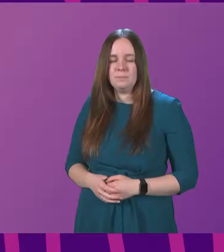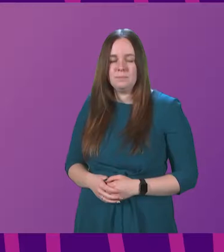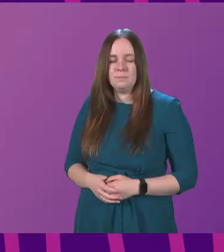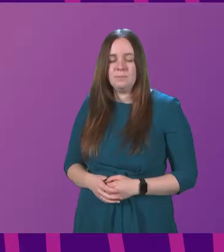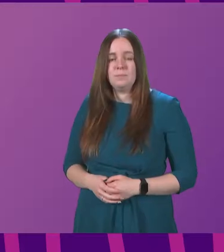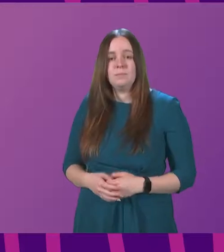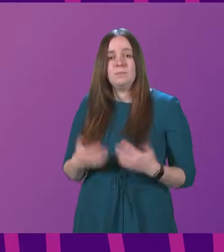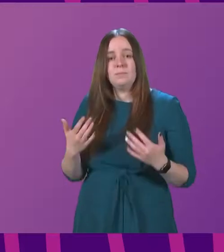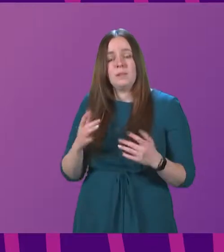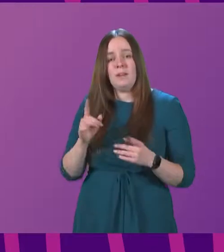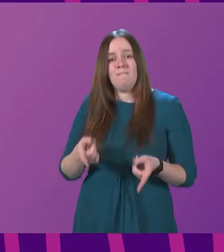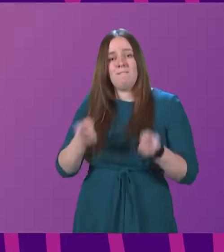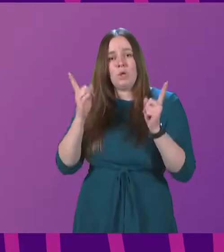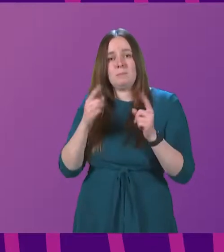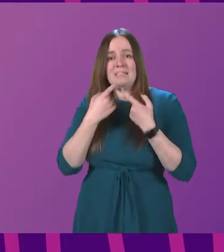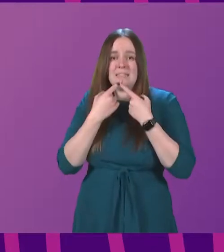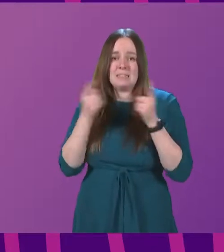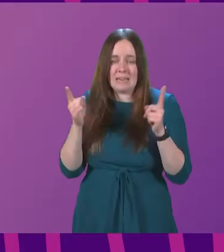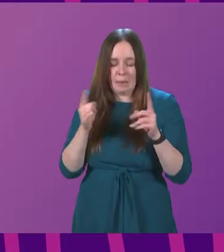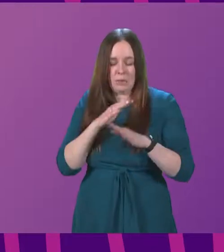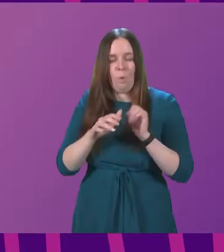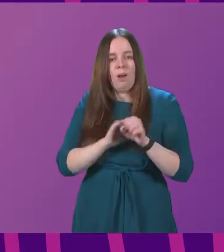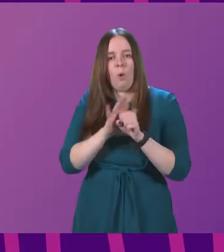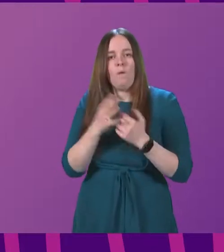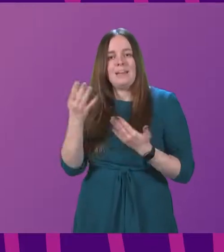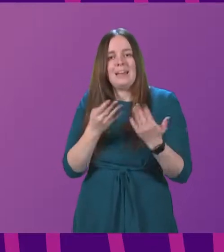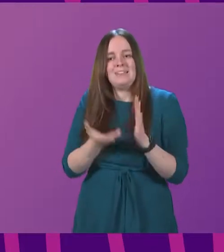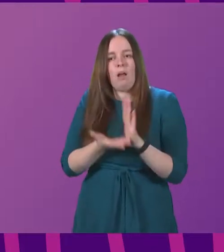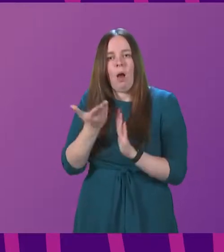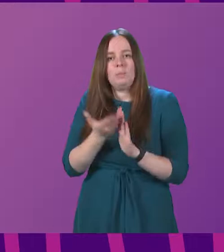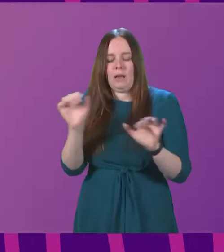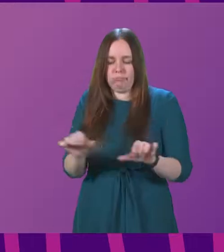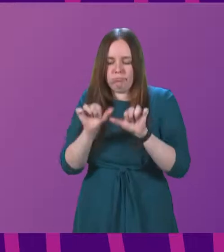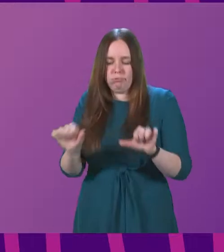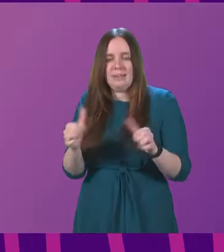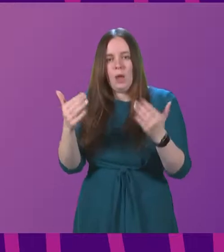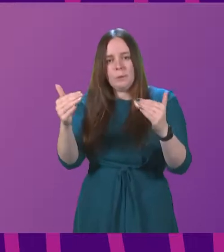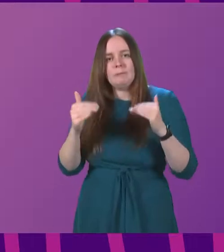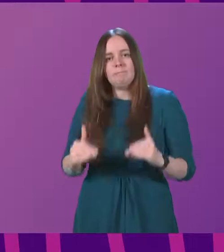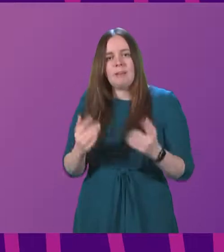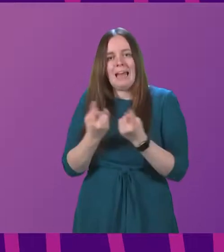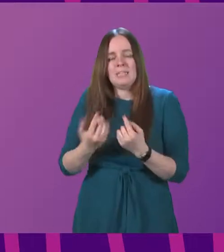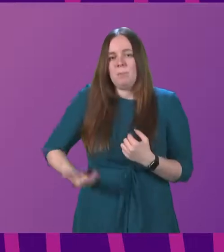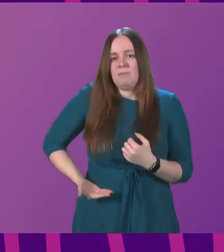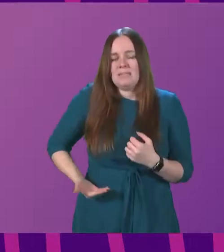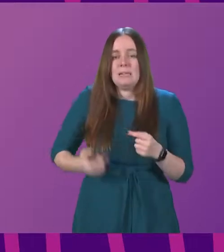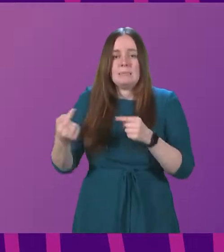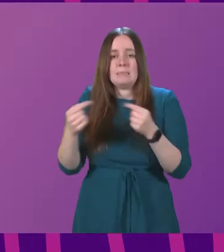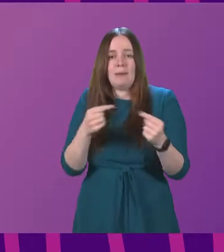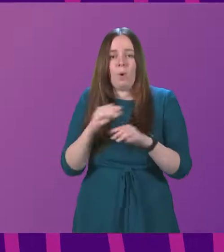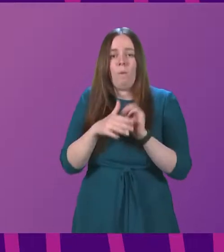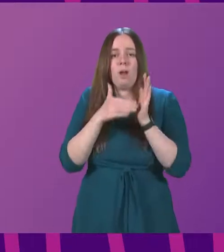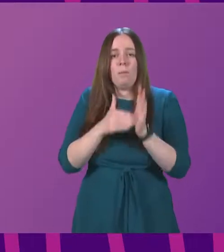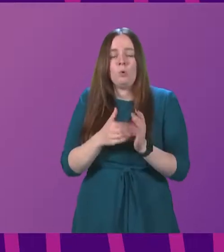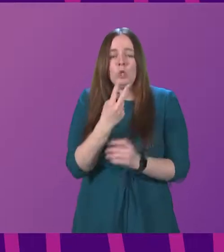That concludes the First Minister's statement on COVID-19 update and we will move to the next item of business which is a debate on motion